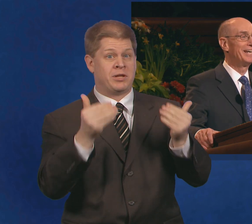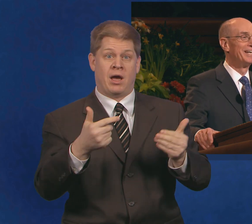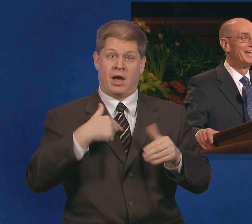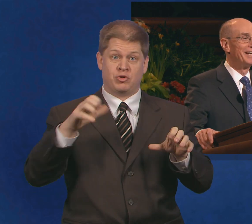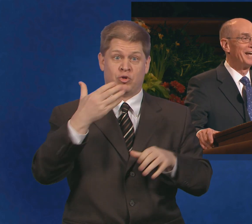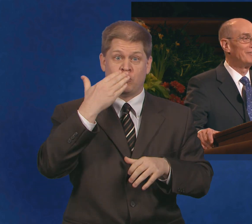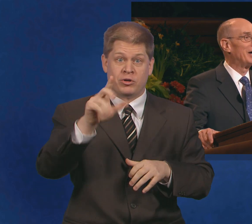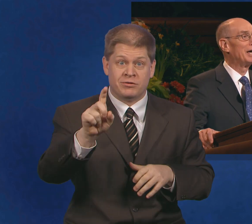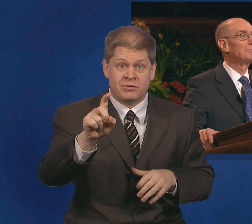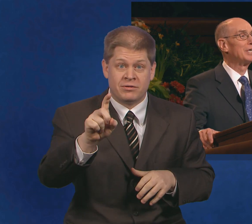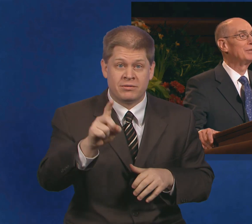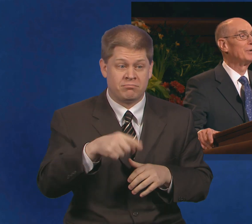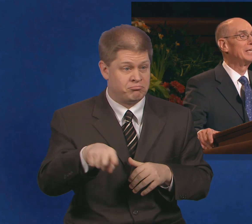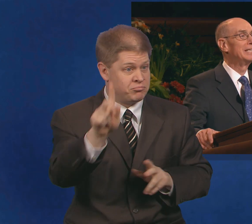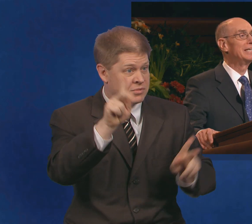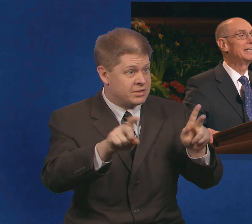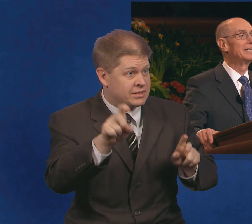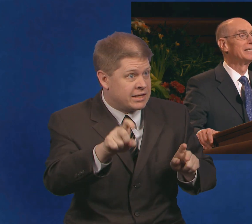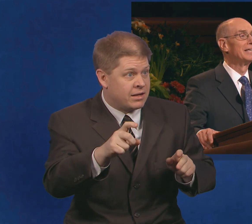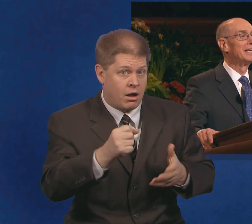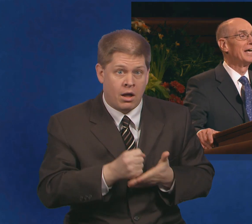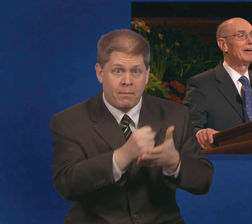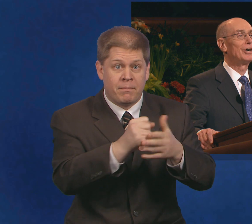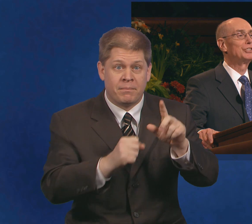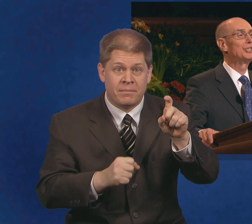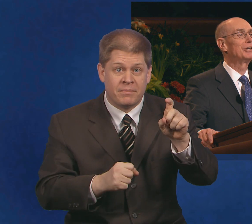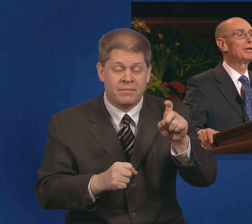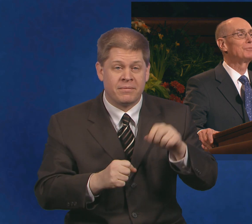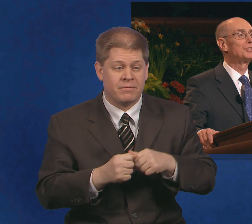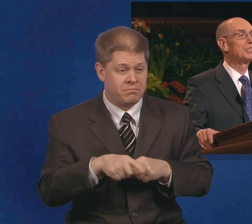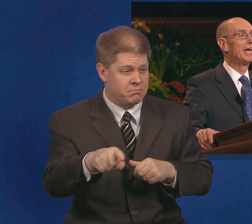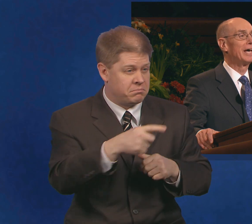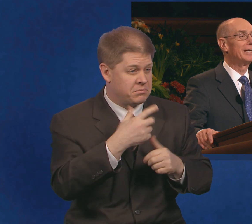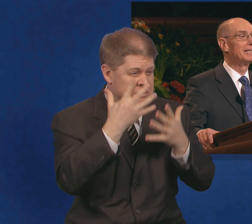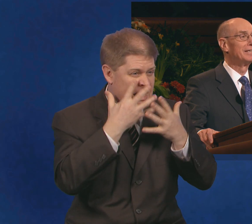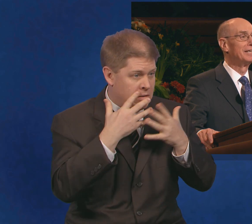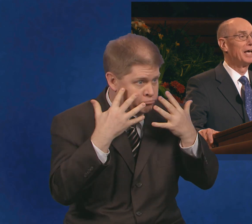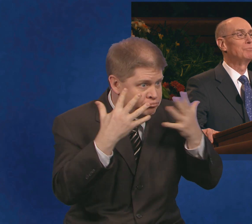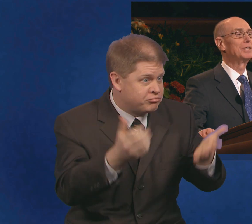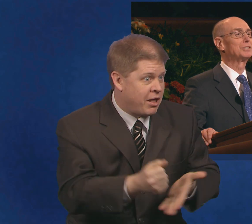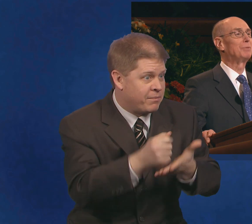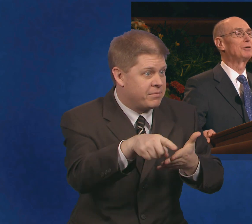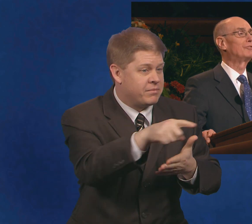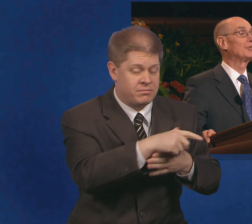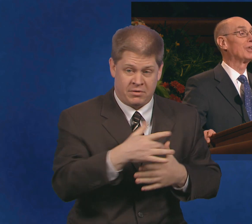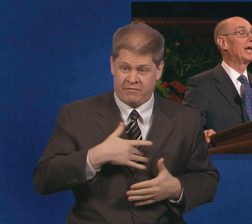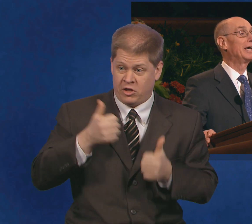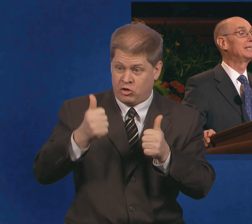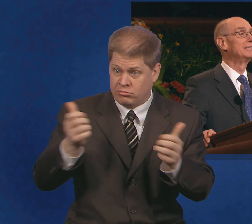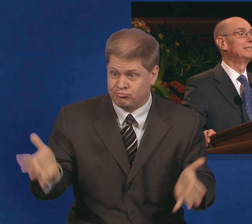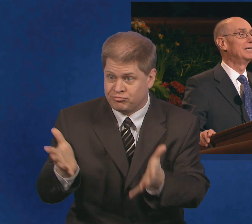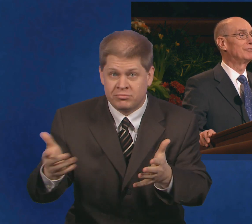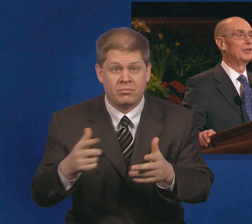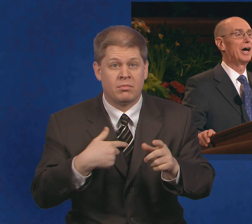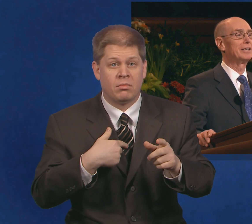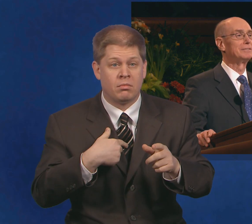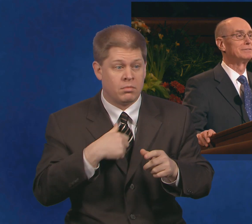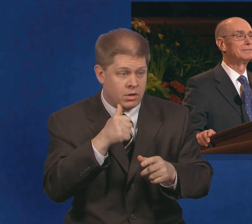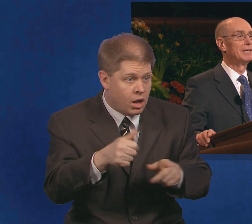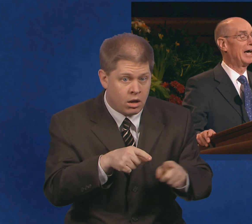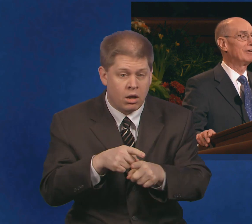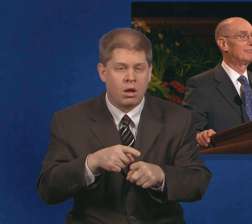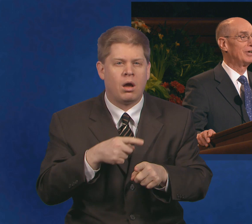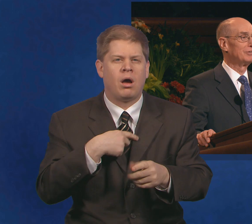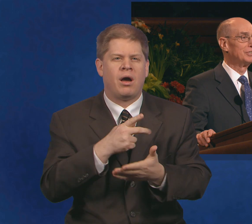today? Have I helped anyone in need? Have I cheered up the sad and made someone feel glad? If not,